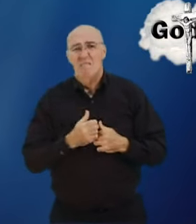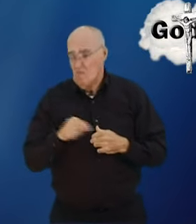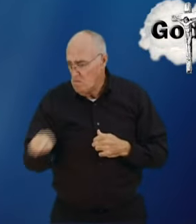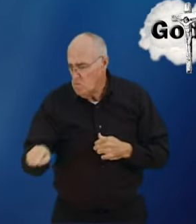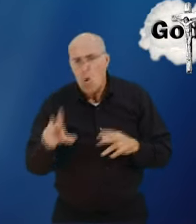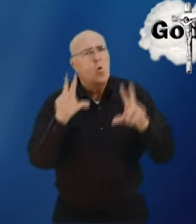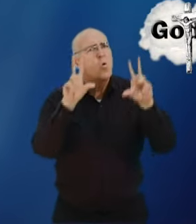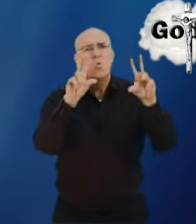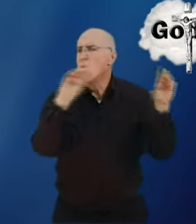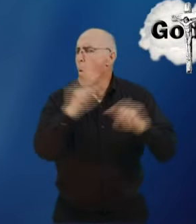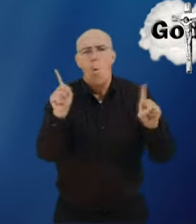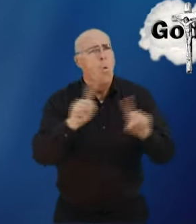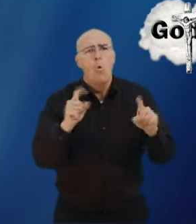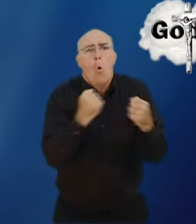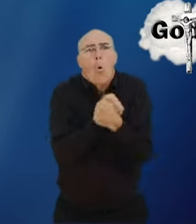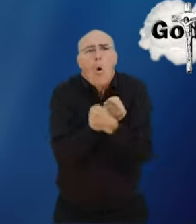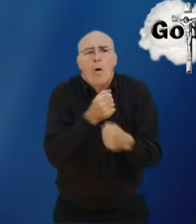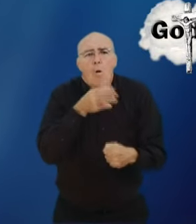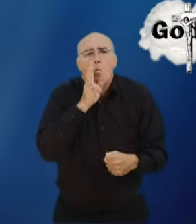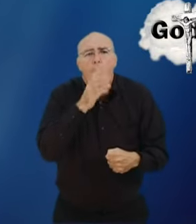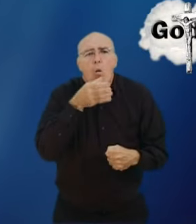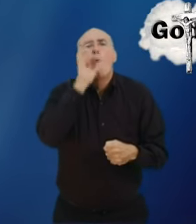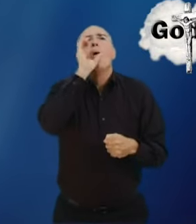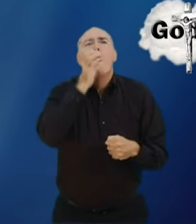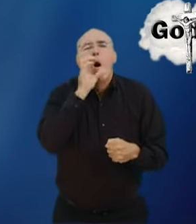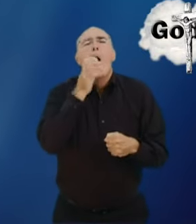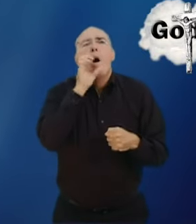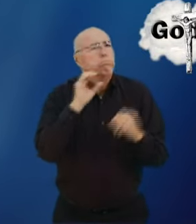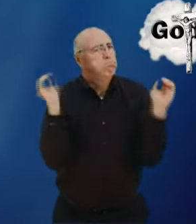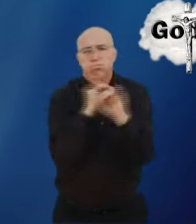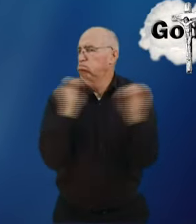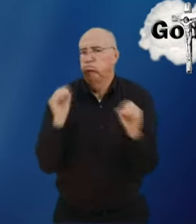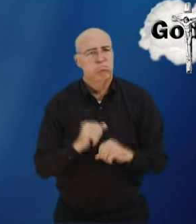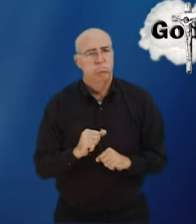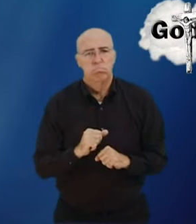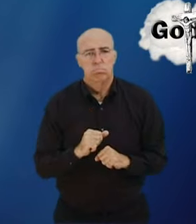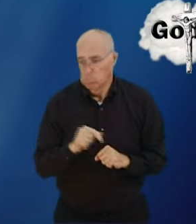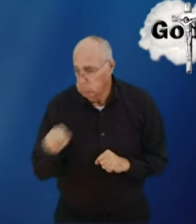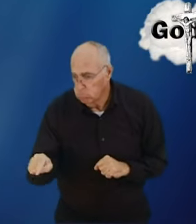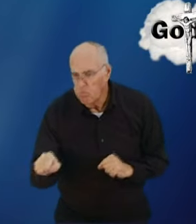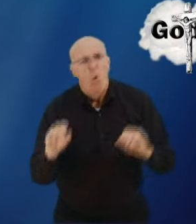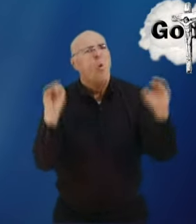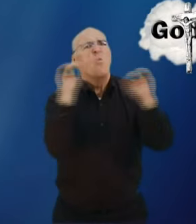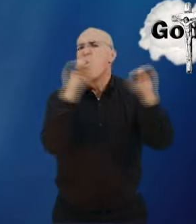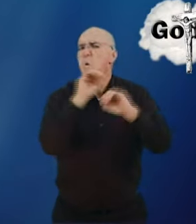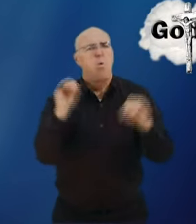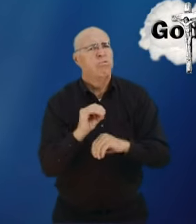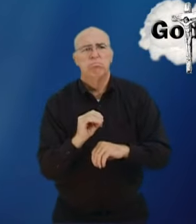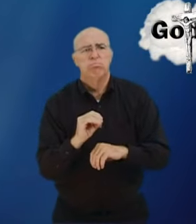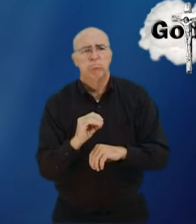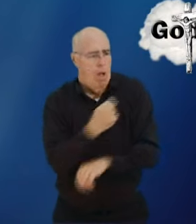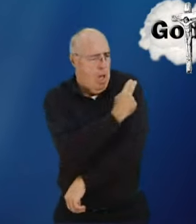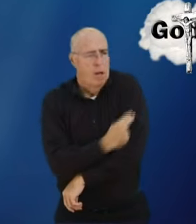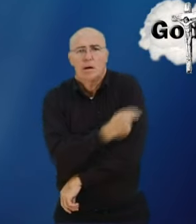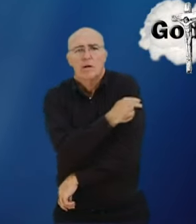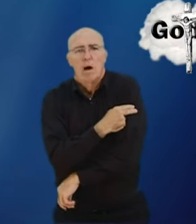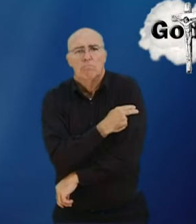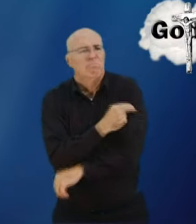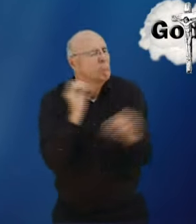yourself in torments in the place called hell there in hell there's no cold water to drink there